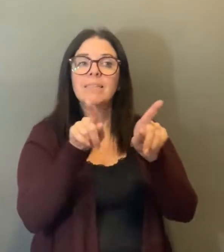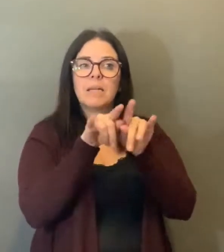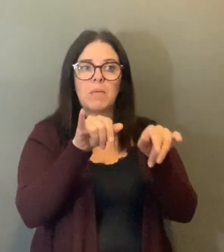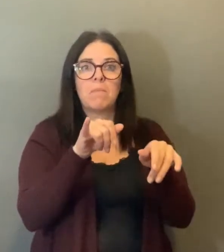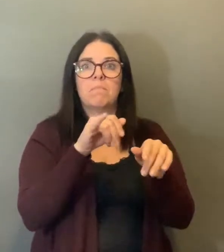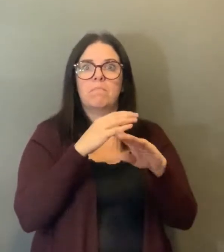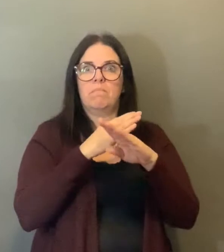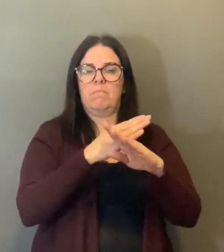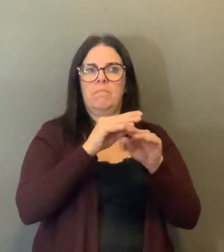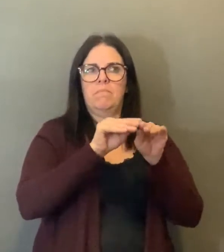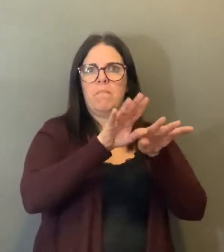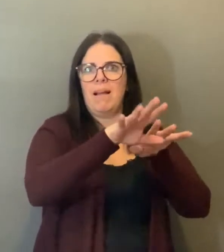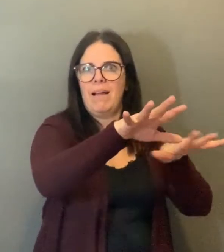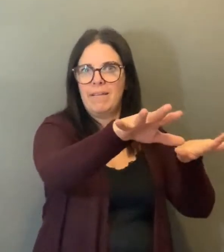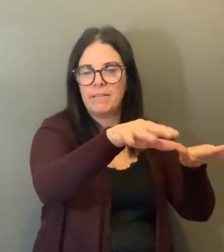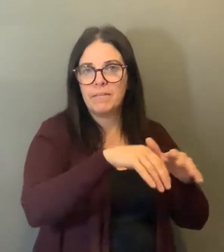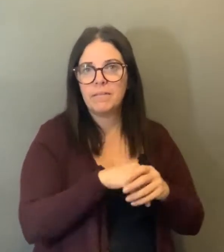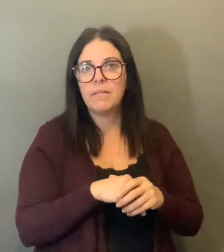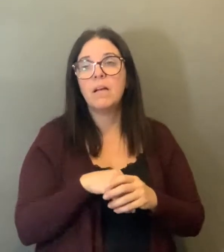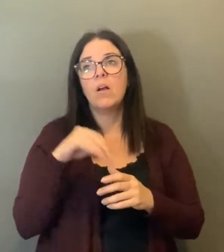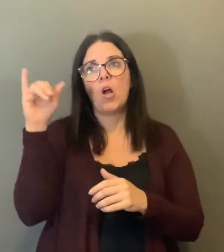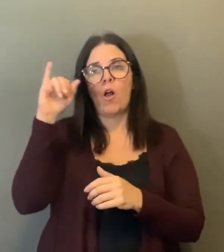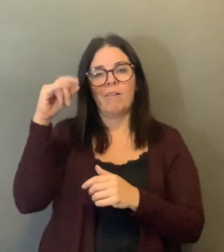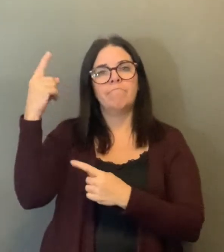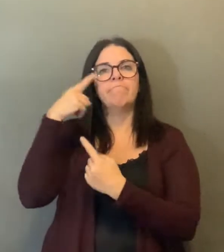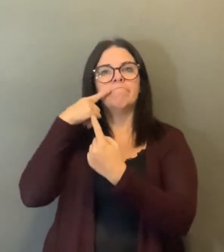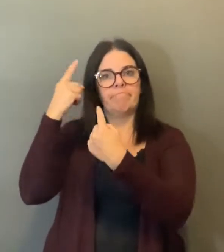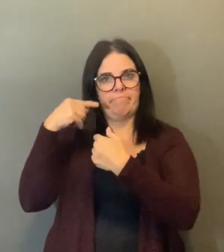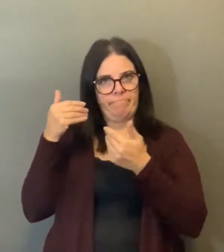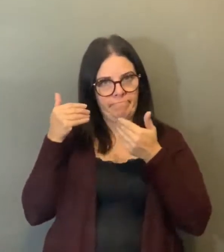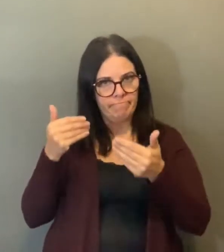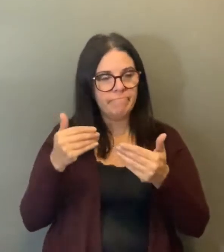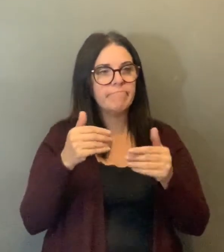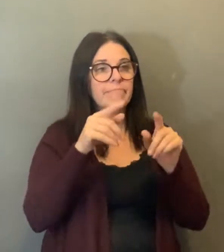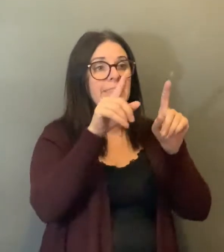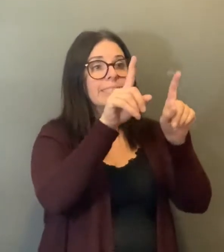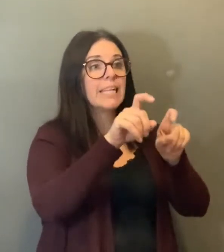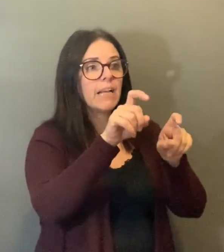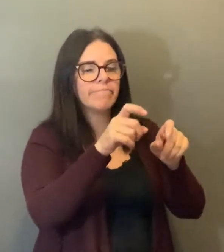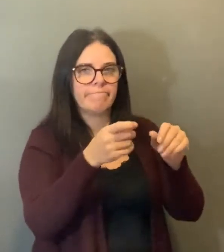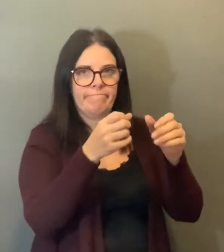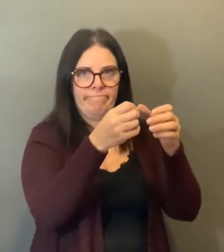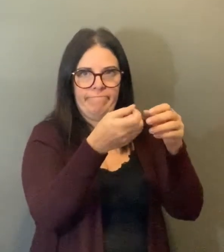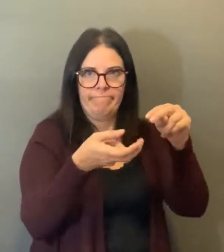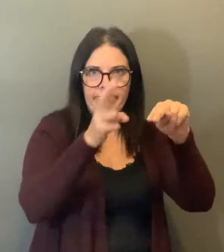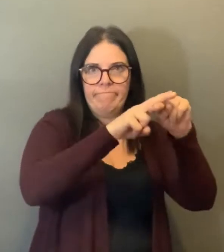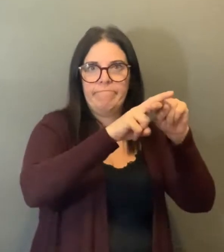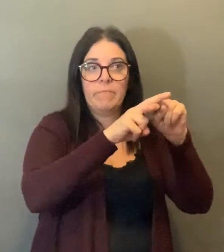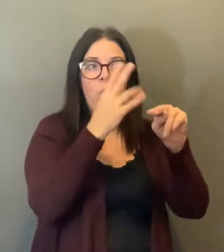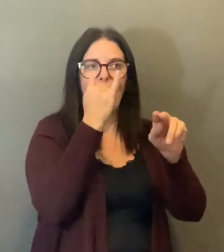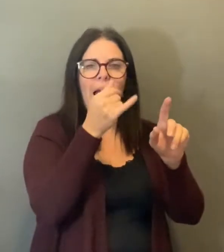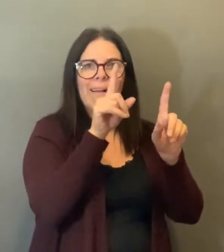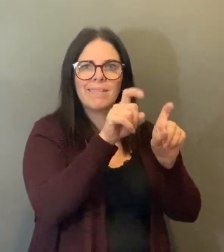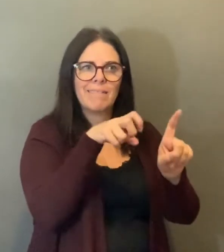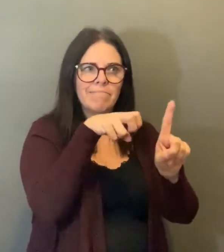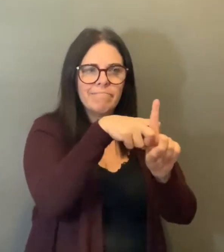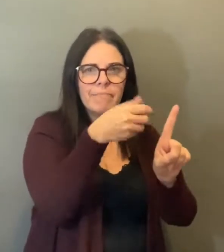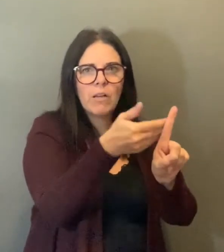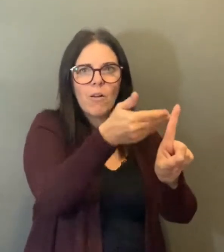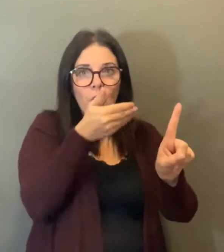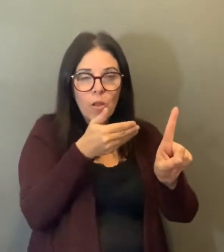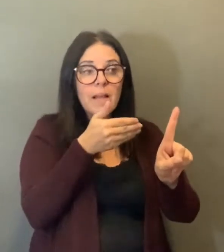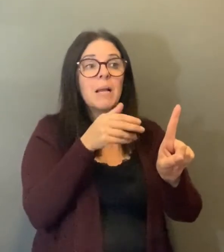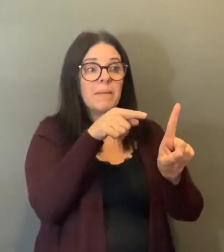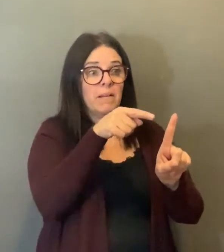contain them early. The support for staffing and the personal protective equipment for the long-term care homes are